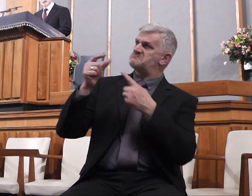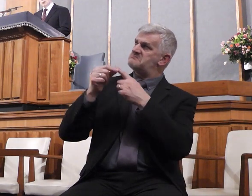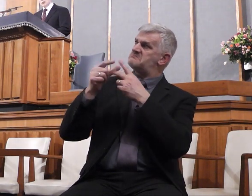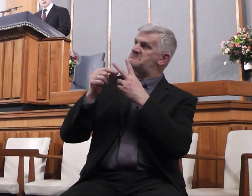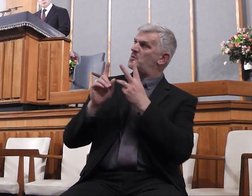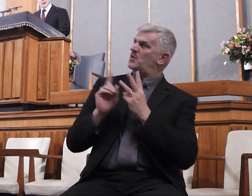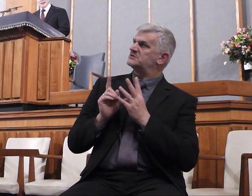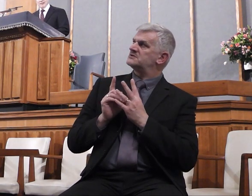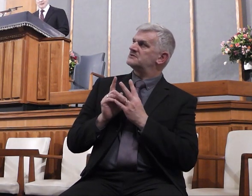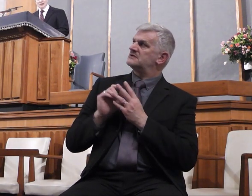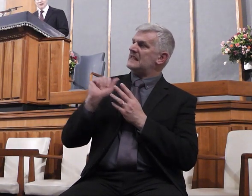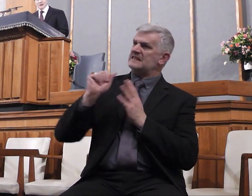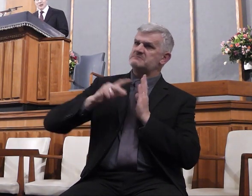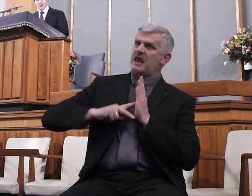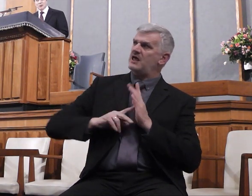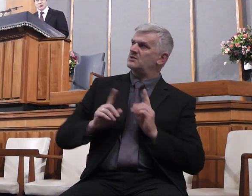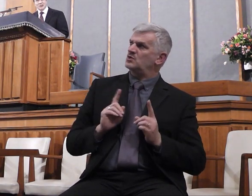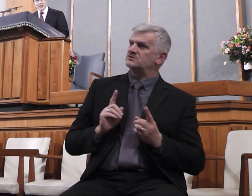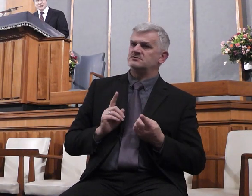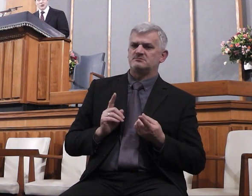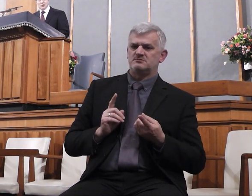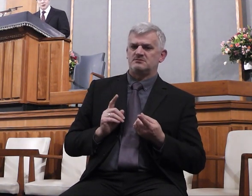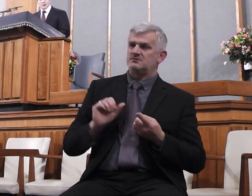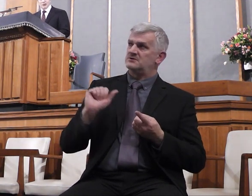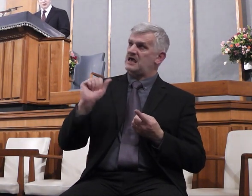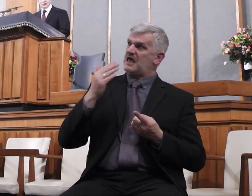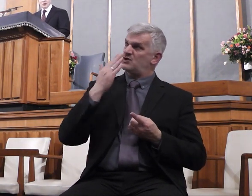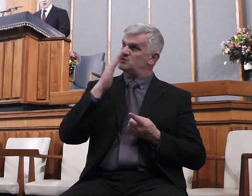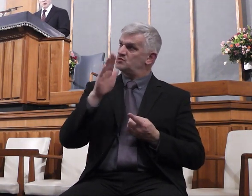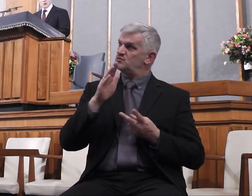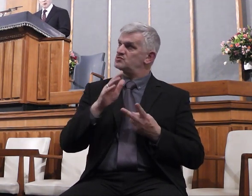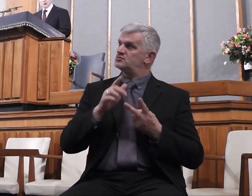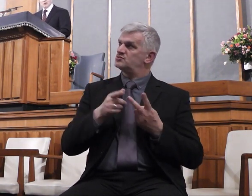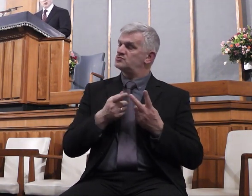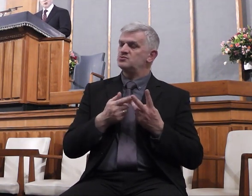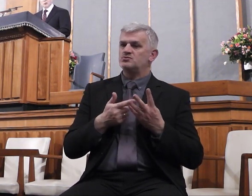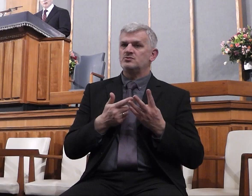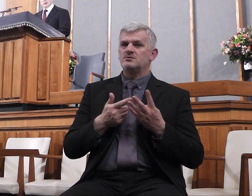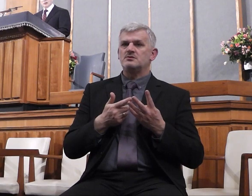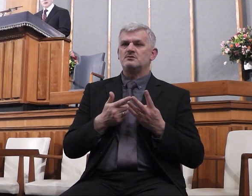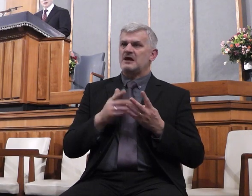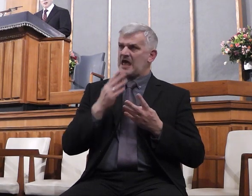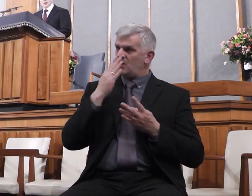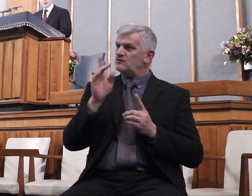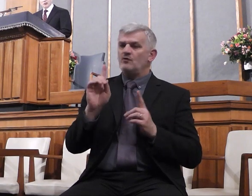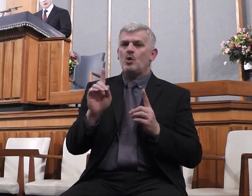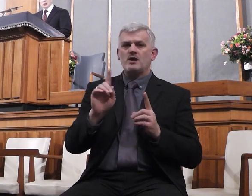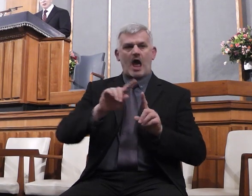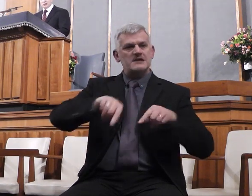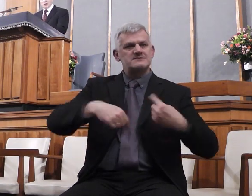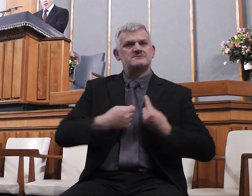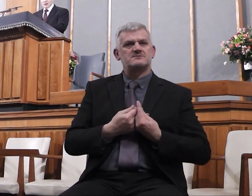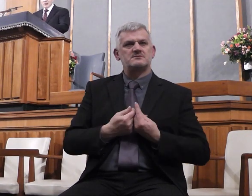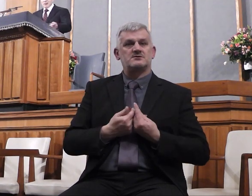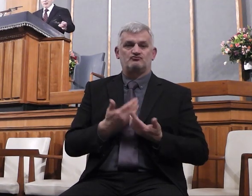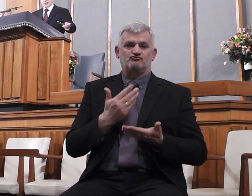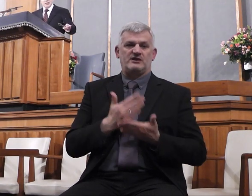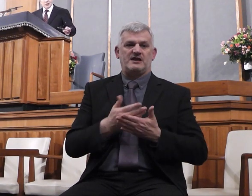What his plan is. What his attitude is to members of the human race. It's such ignorance. And yet, there need